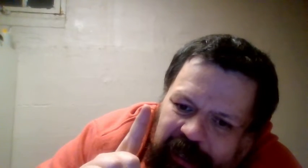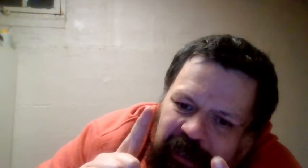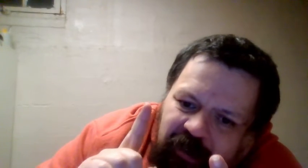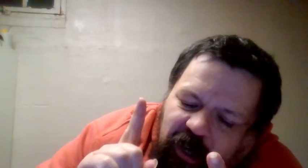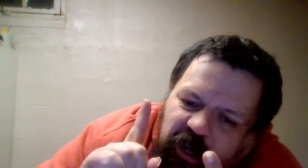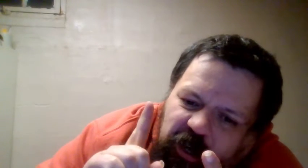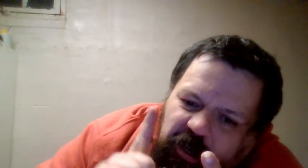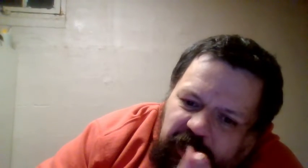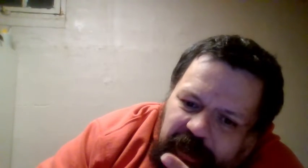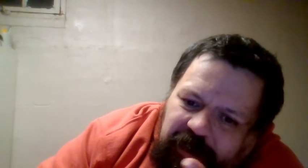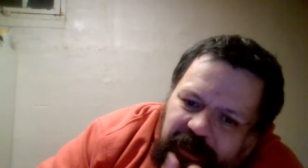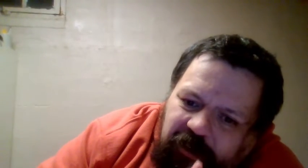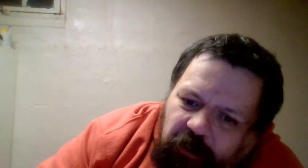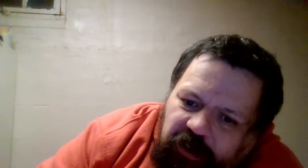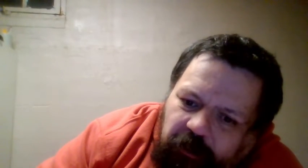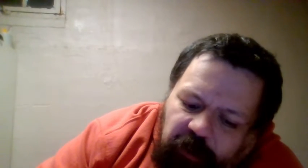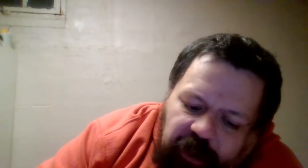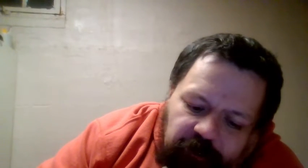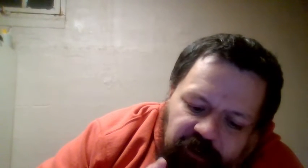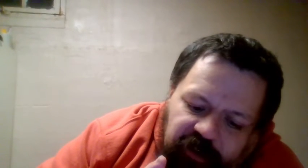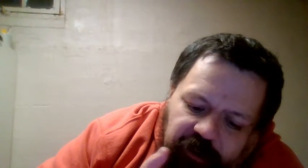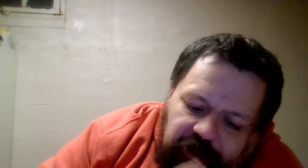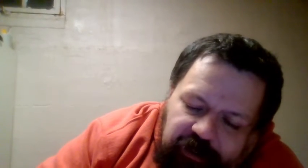has nothing to do with Survivor Series.